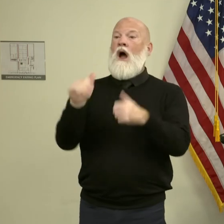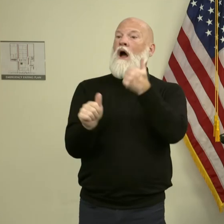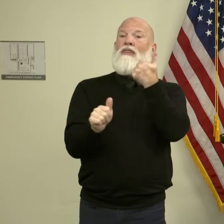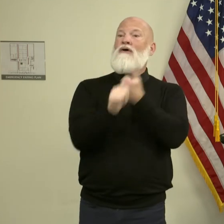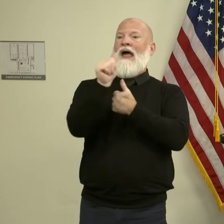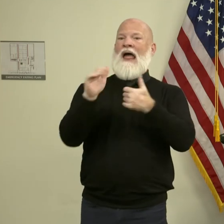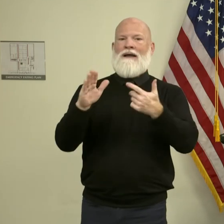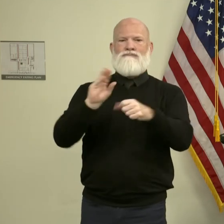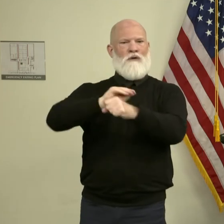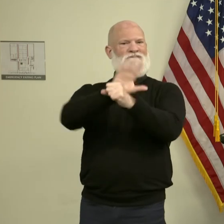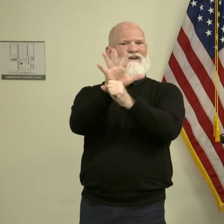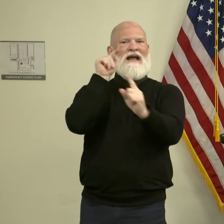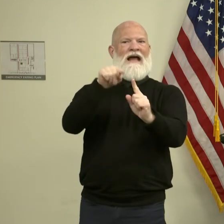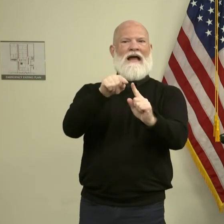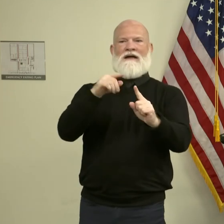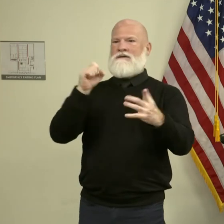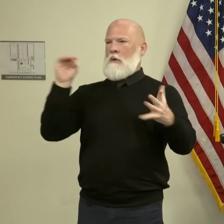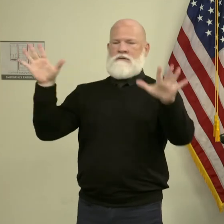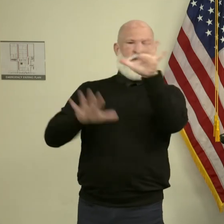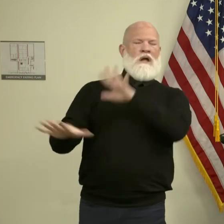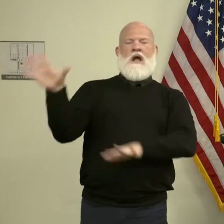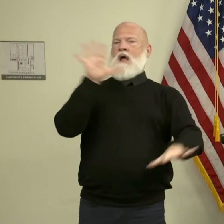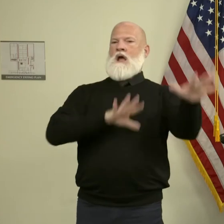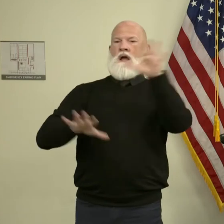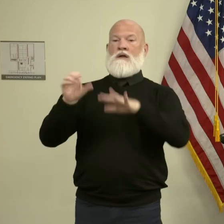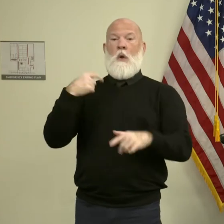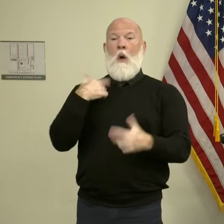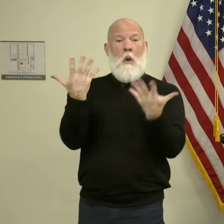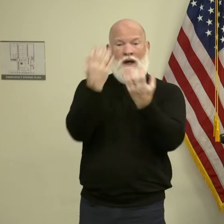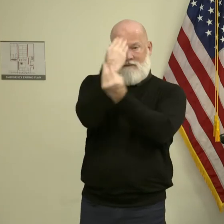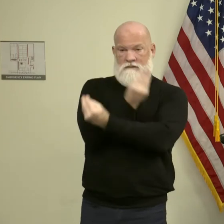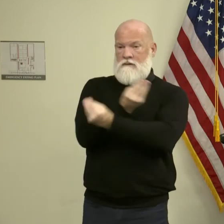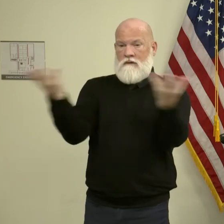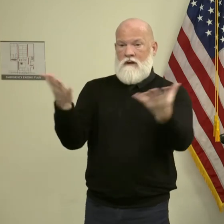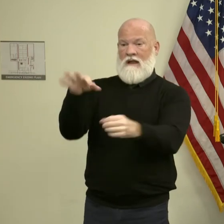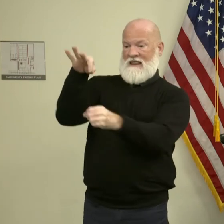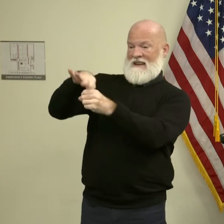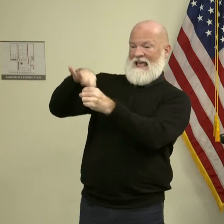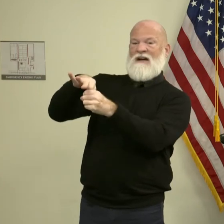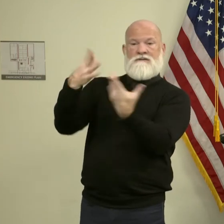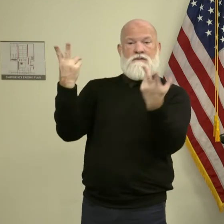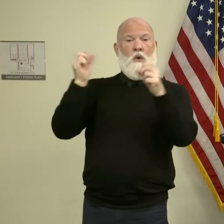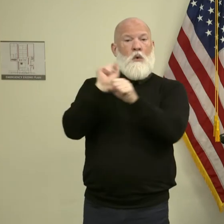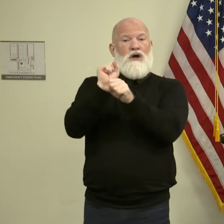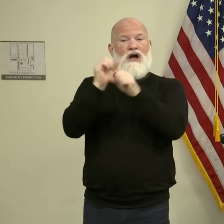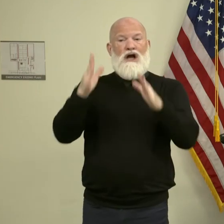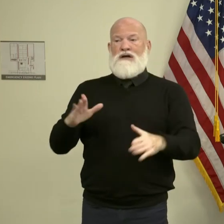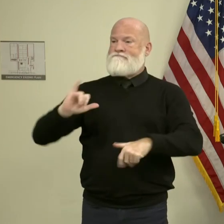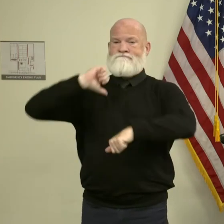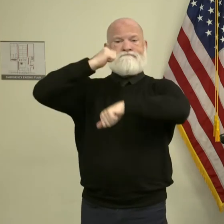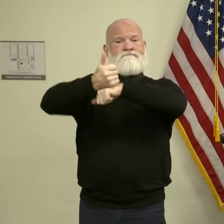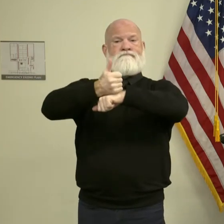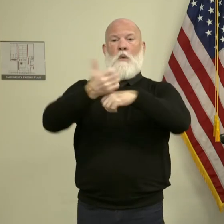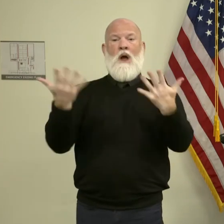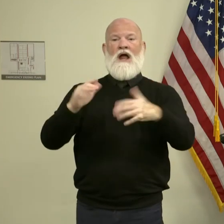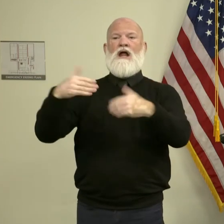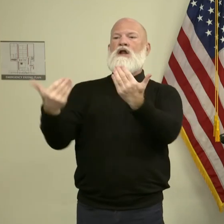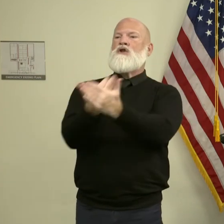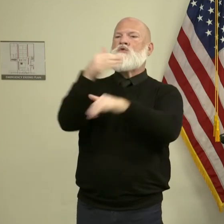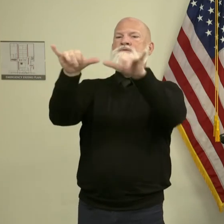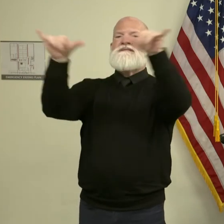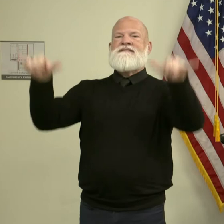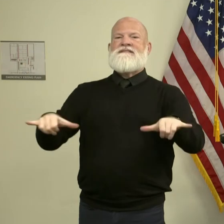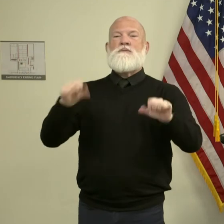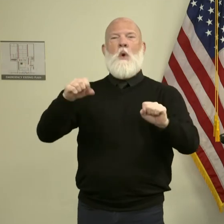just let me say this, for the elections workers and the launching of a new system, this state, this office, and these counties launched the